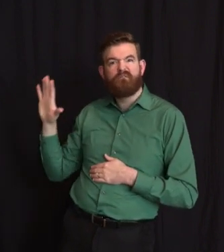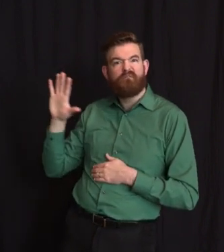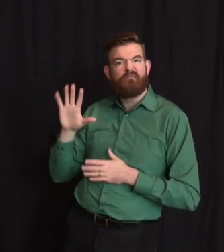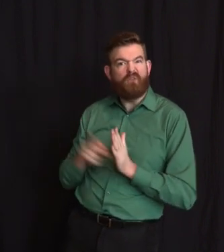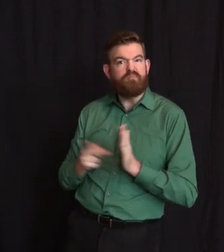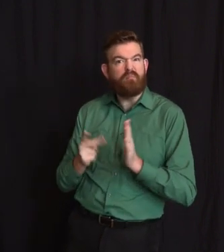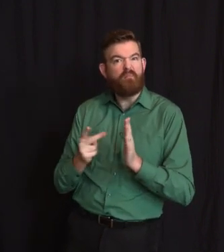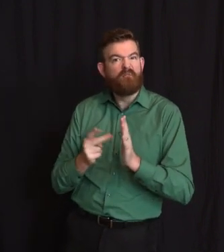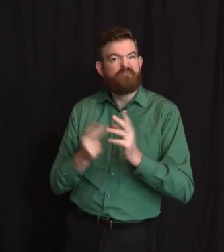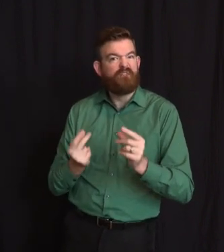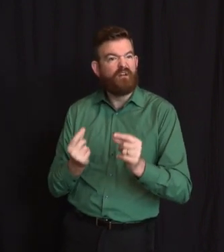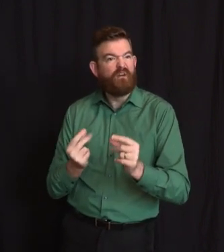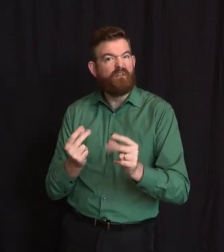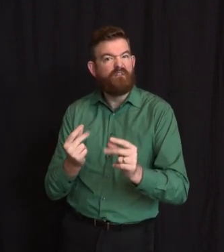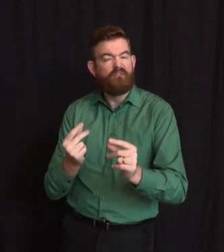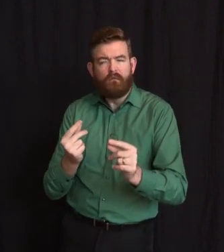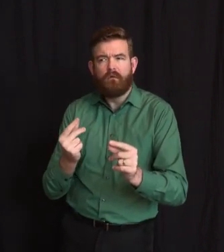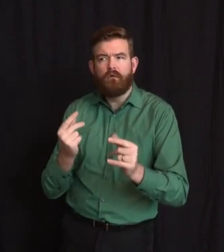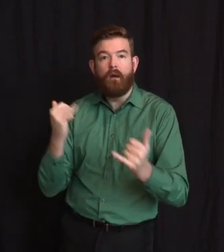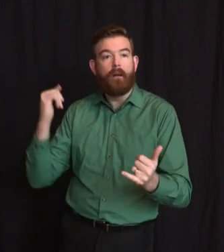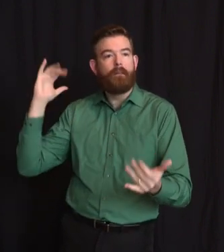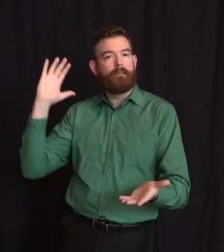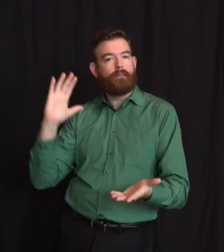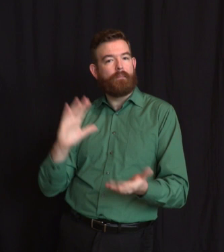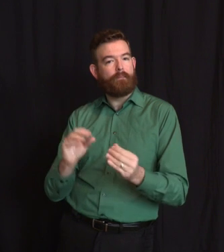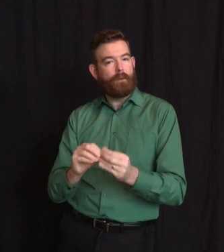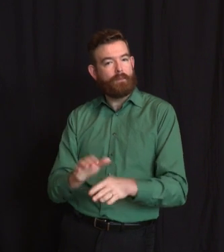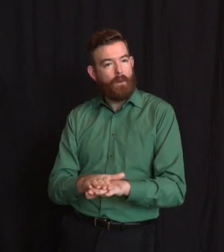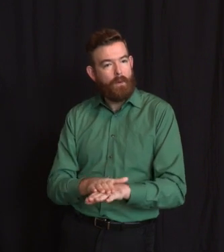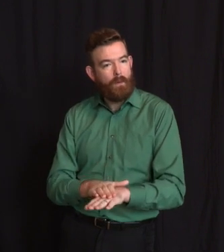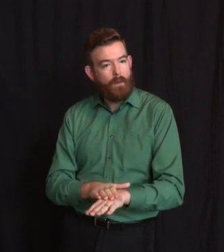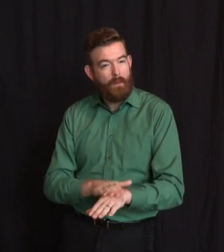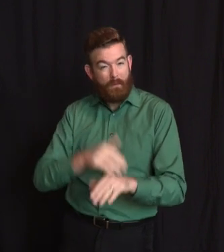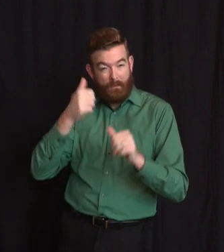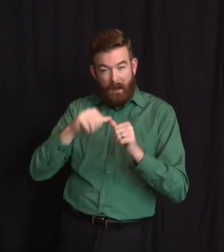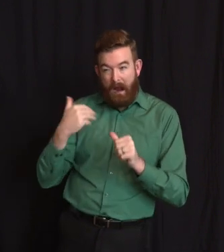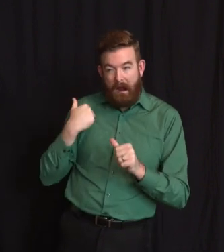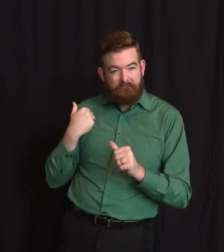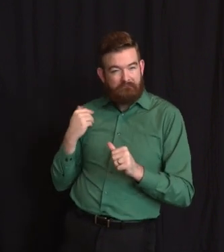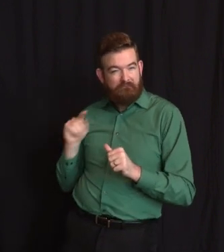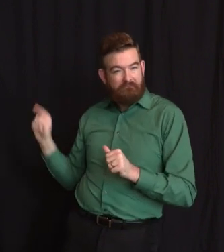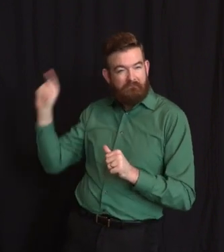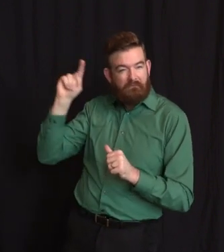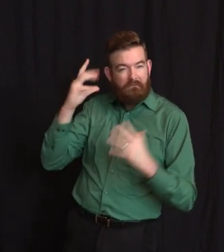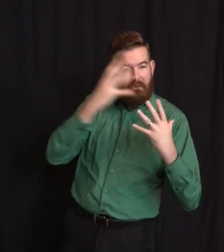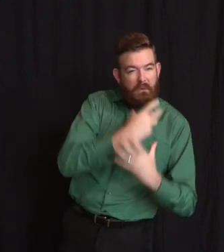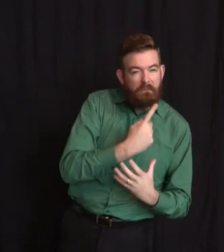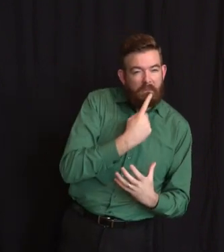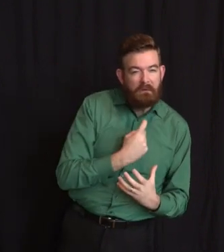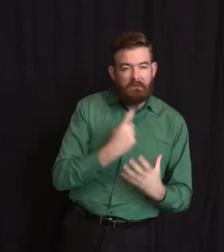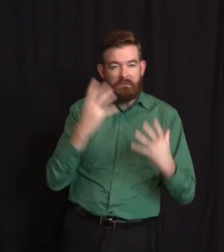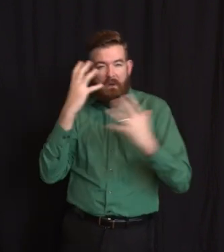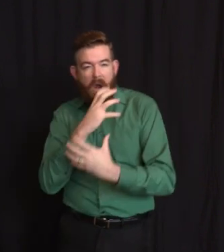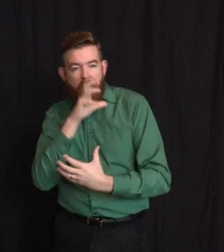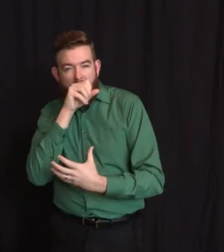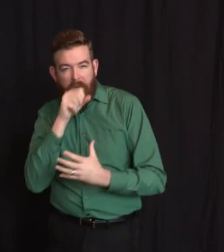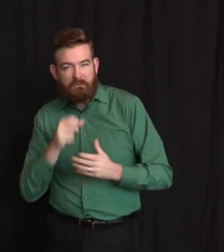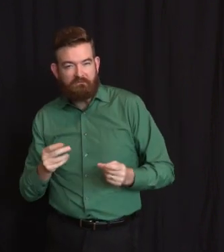deep red and dark orange. But because we, and I mean we, all of us, have been aggressive in our social distancing